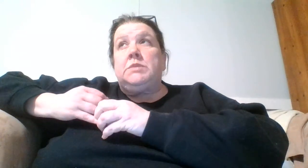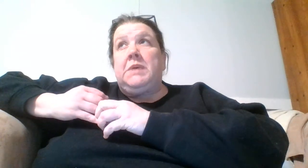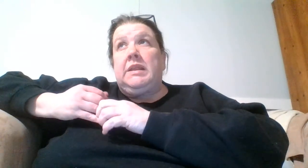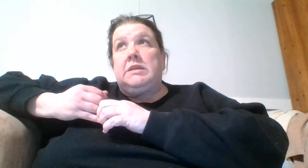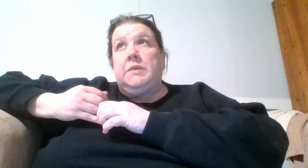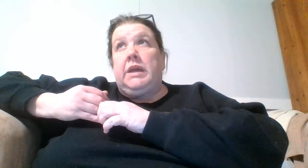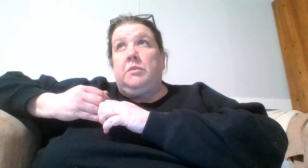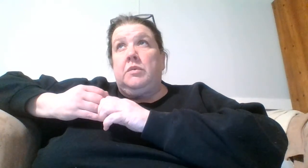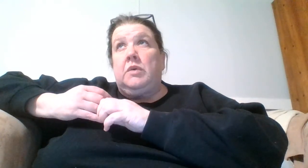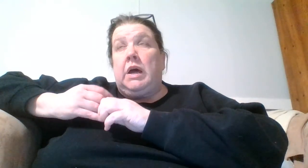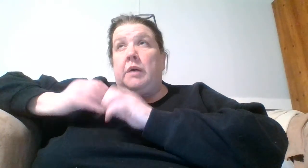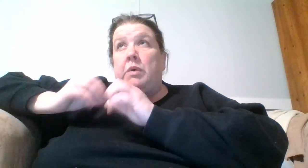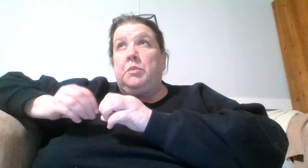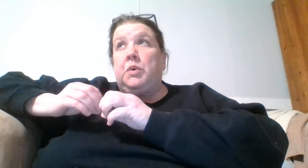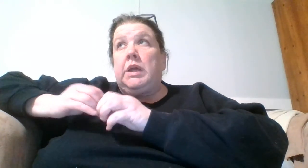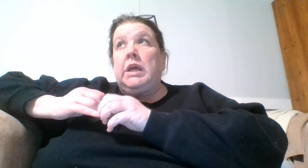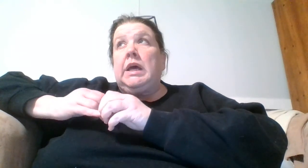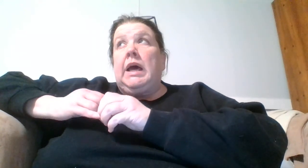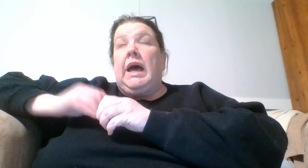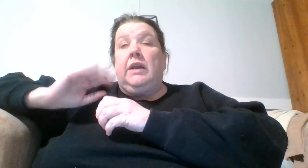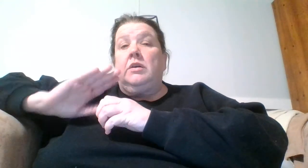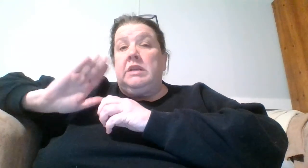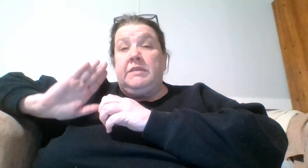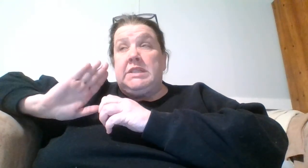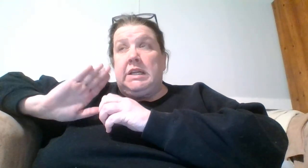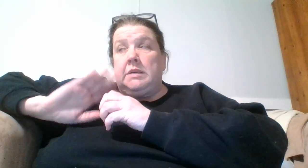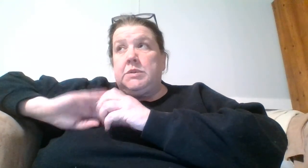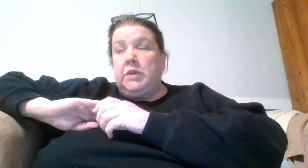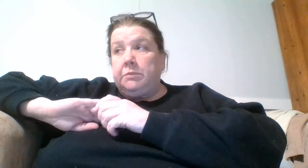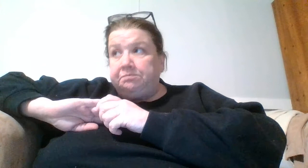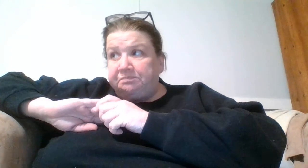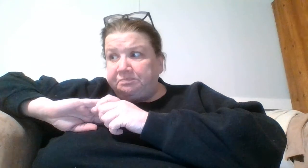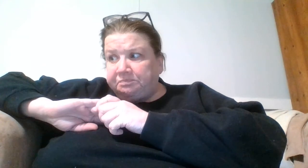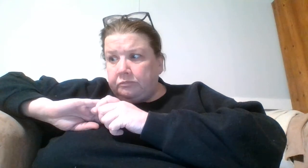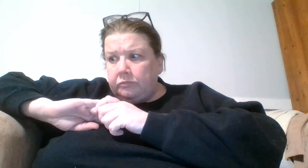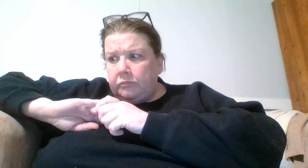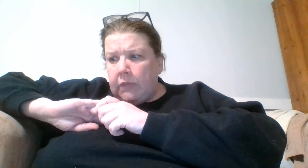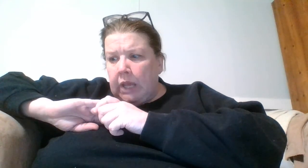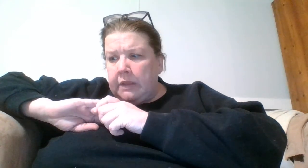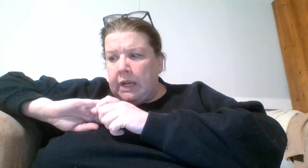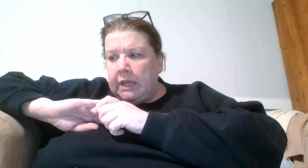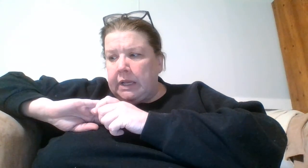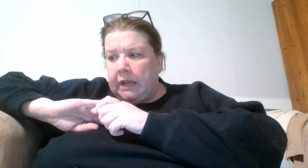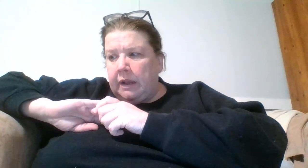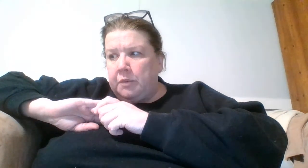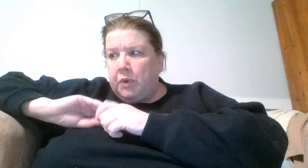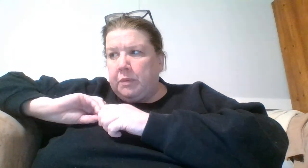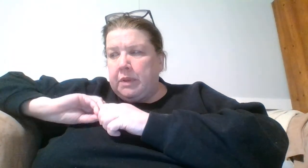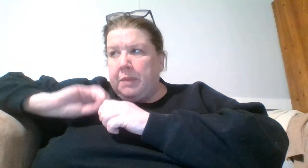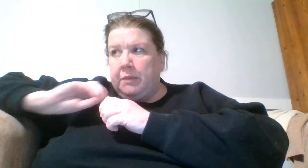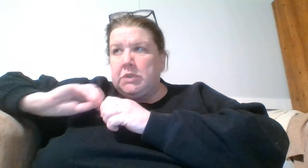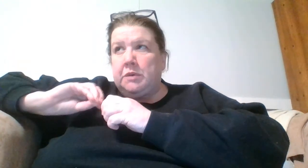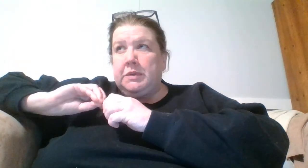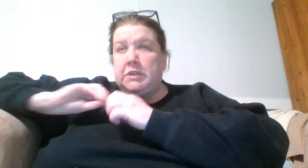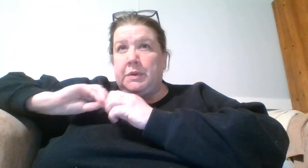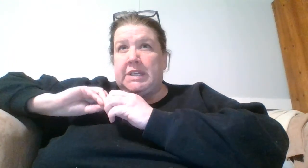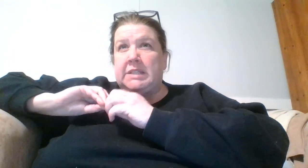much pain last week at one point, I couldn't even stand up straight. And then I had another point where the pain was so intense,